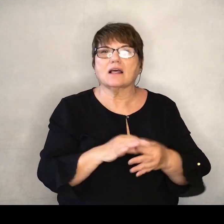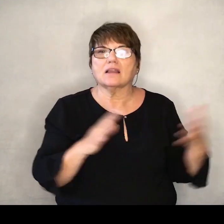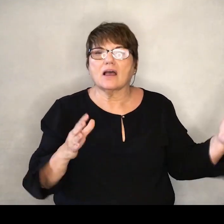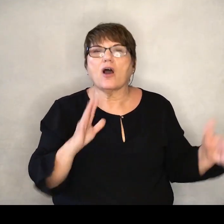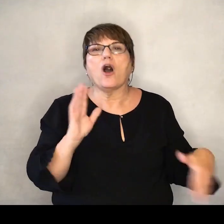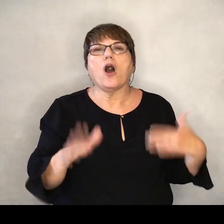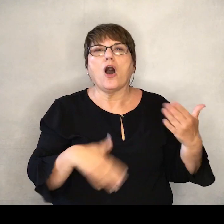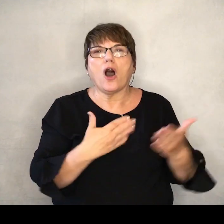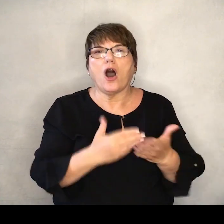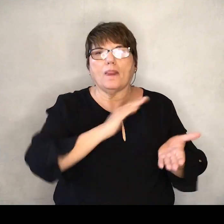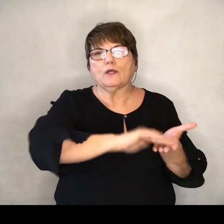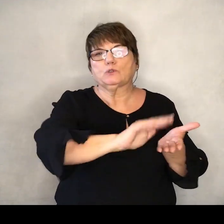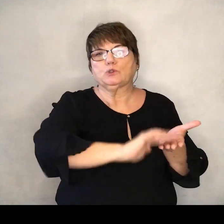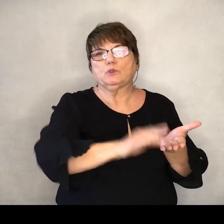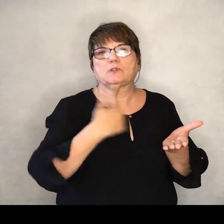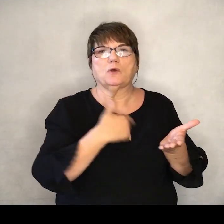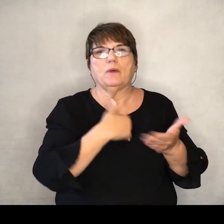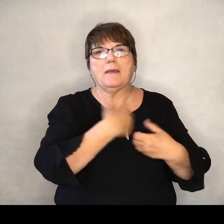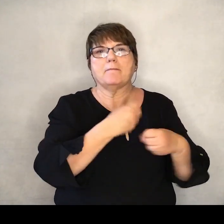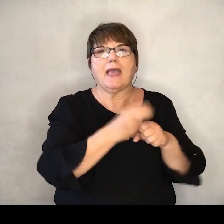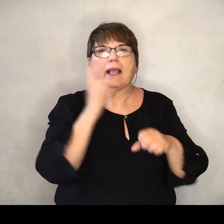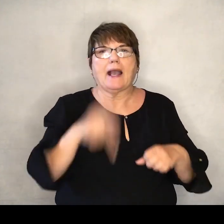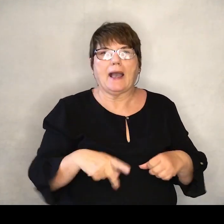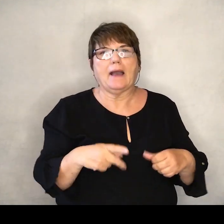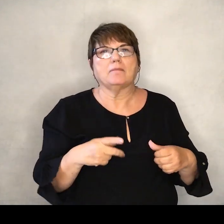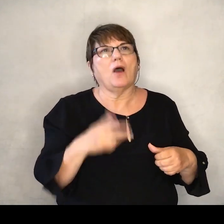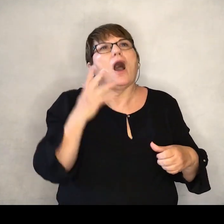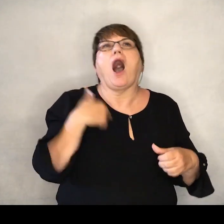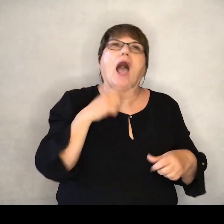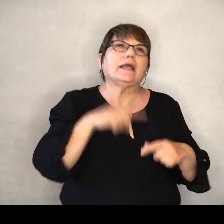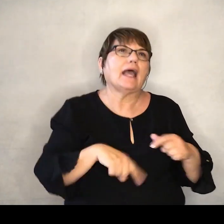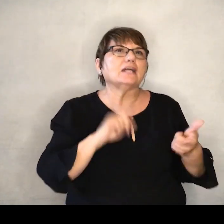all of the excuses we make about why we can't change.